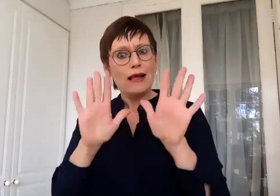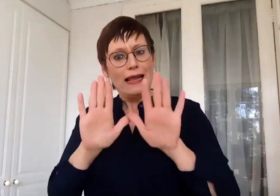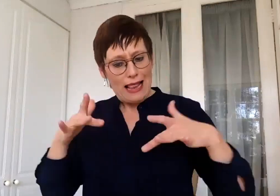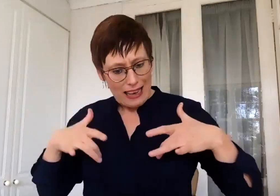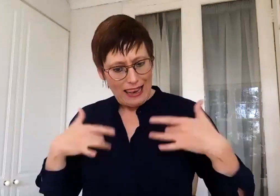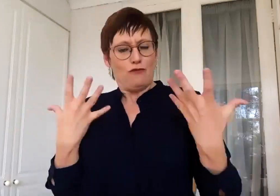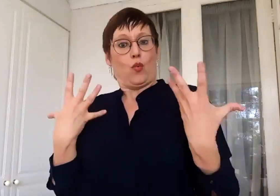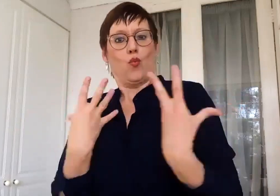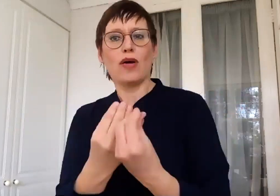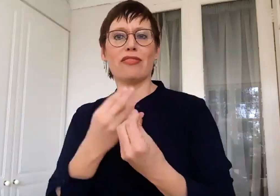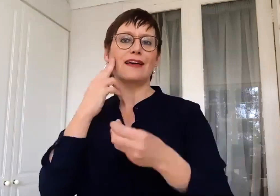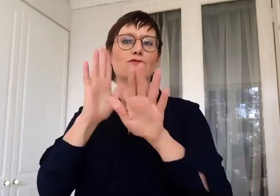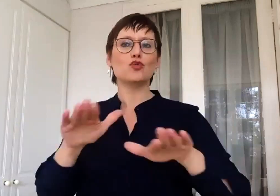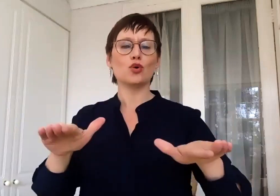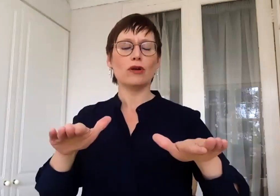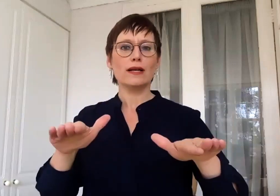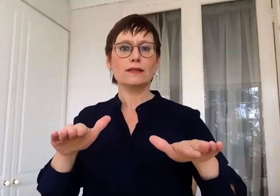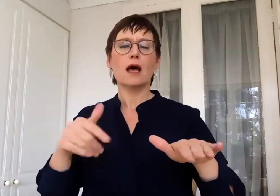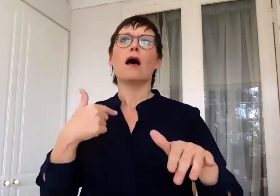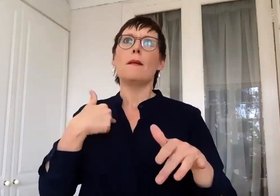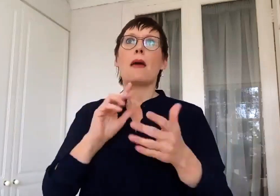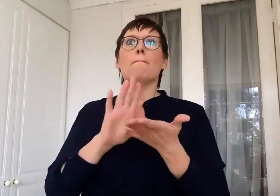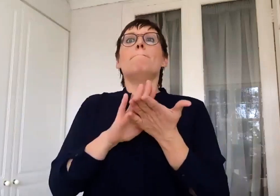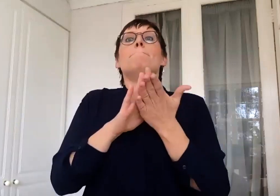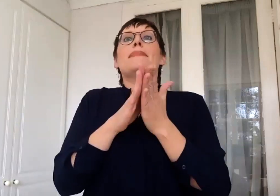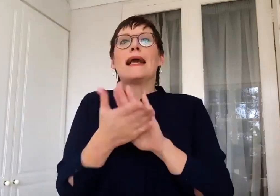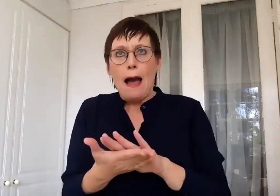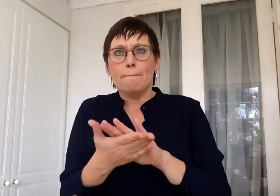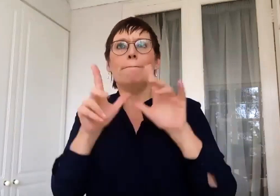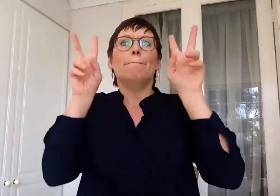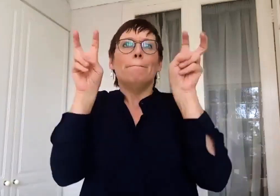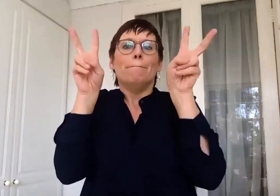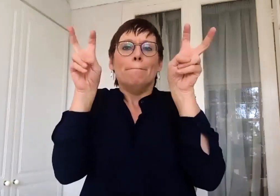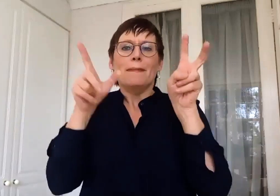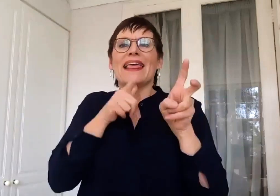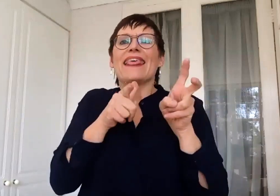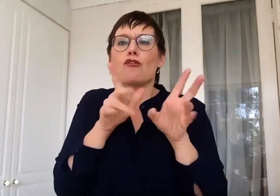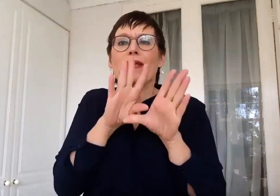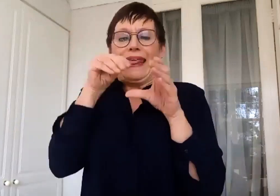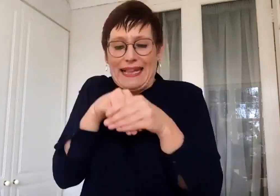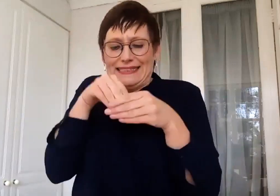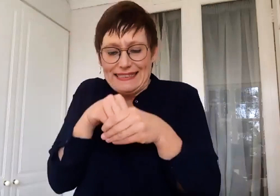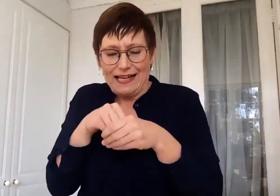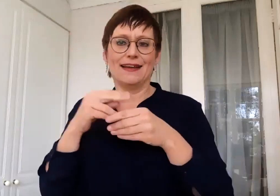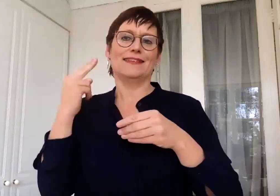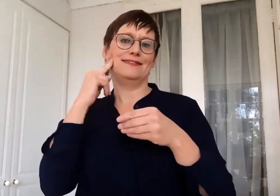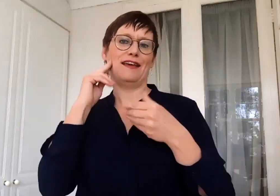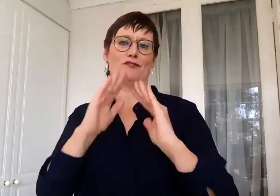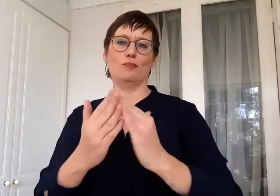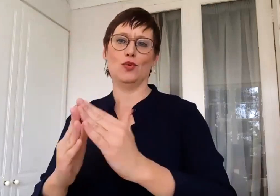an insider. Well, as insider as one can become as a non-deaf person.